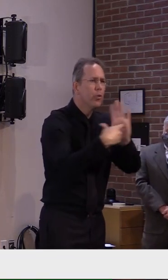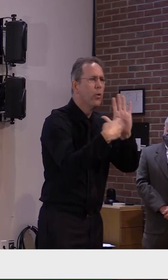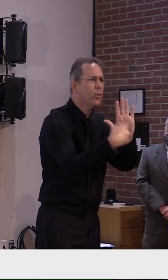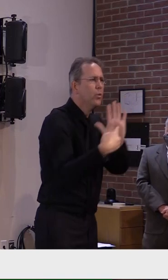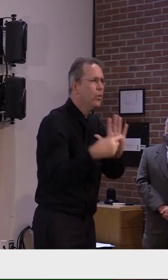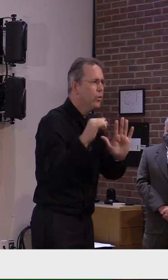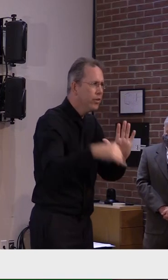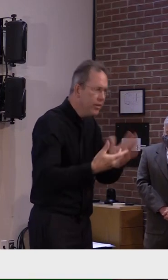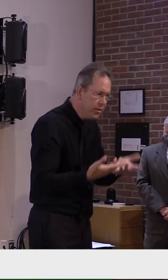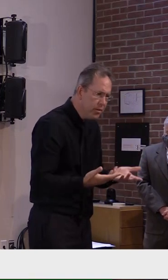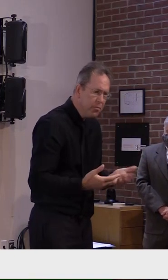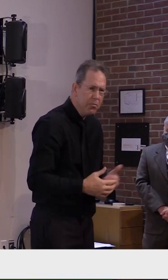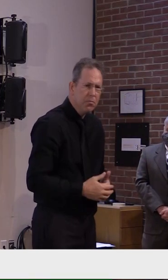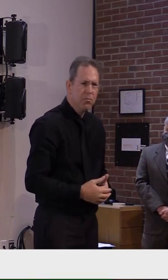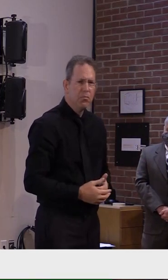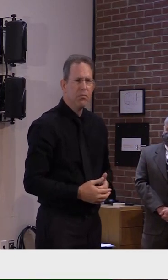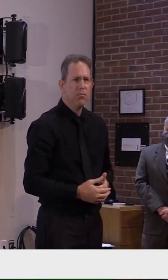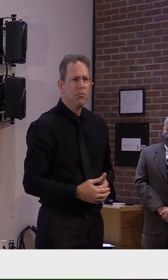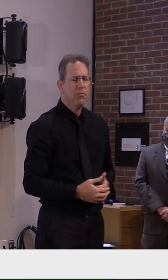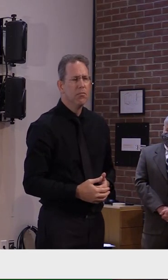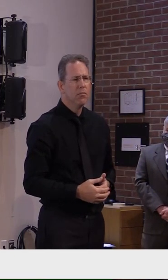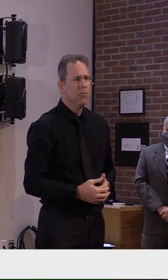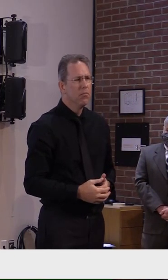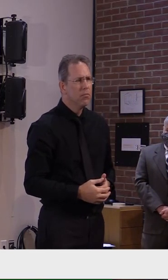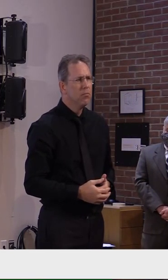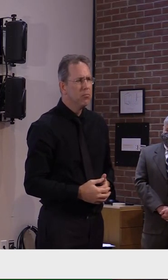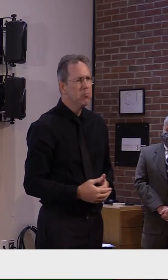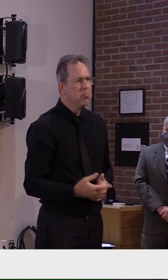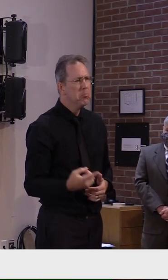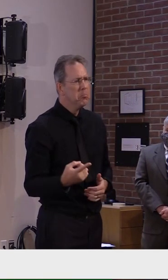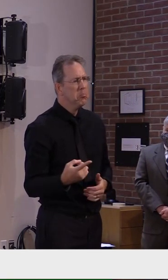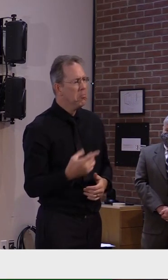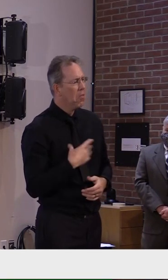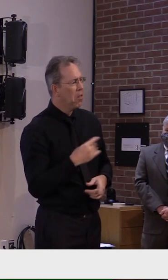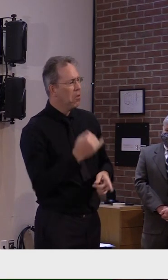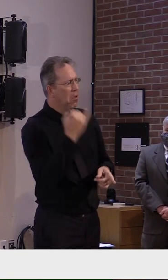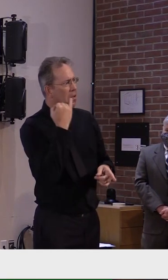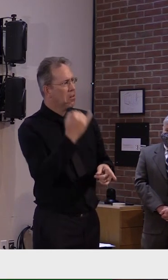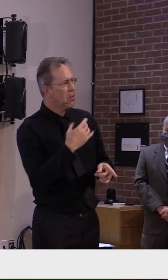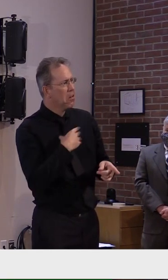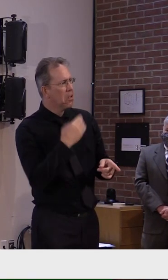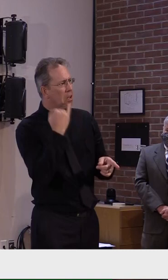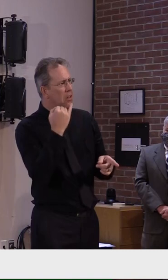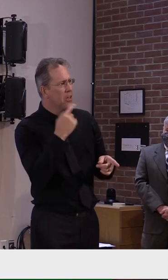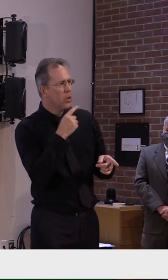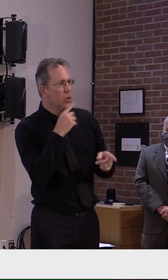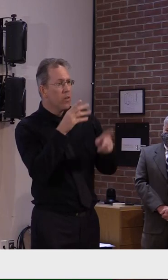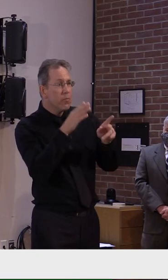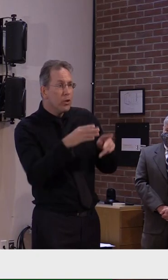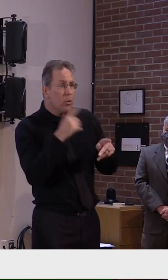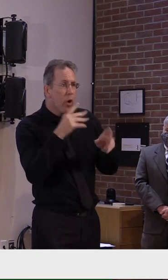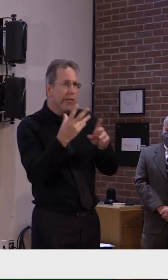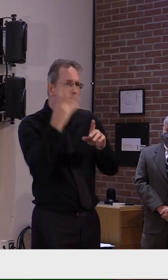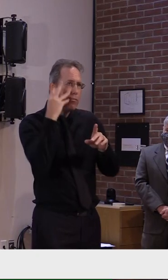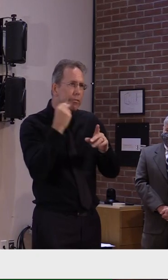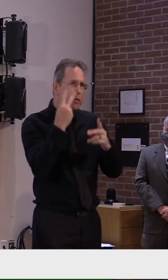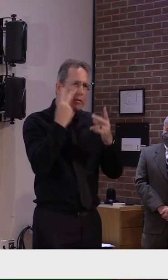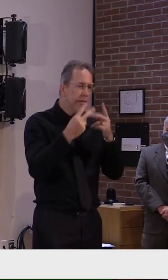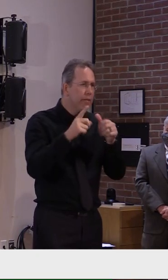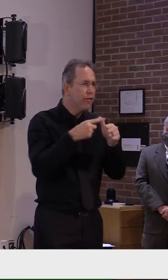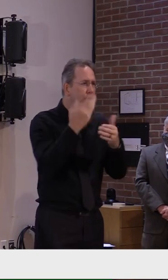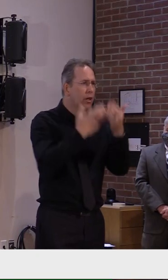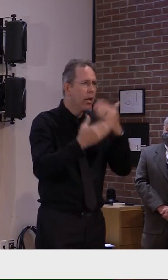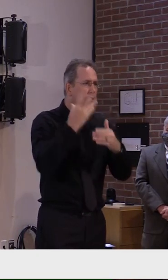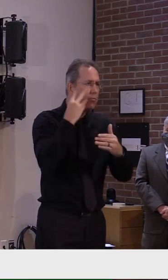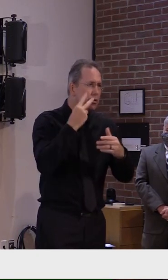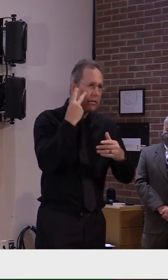I think, uh, that was very powerful, uh, from Monica, somebody on the front lines. We contemplated, uh, some of that. Well, whether we, we